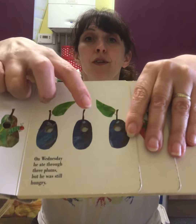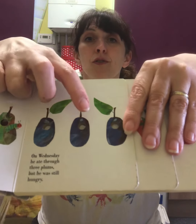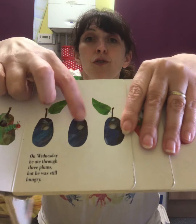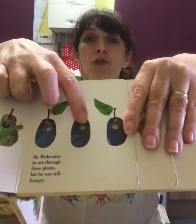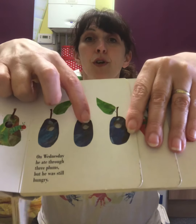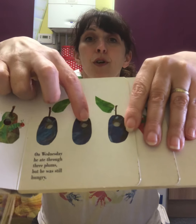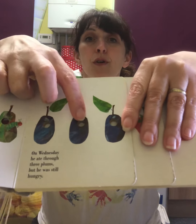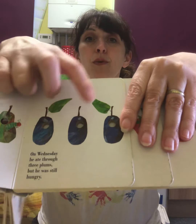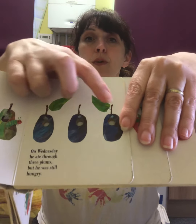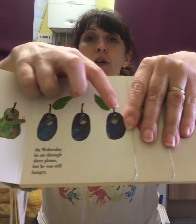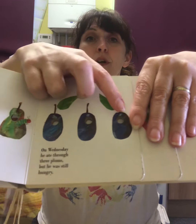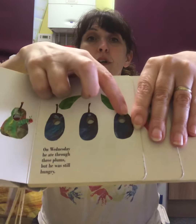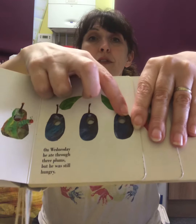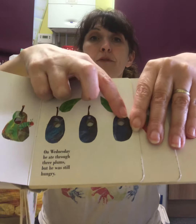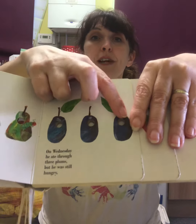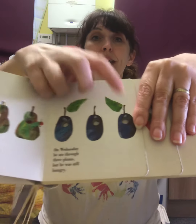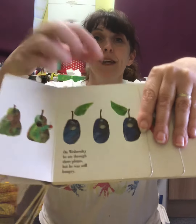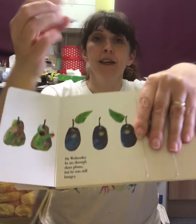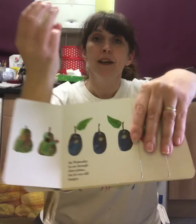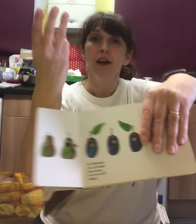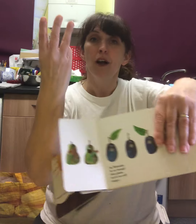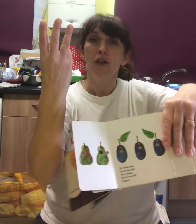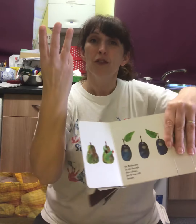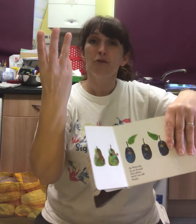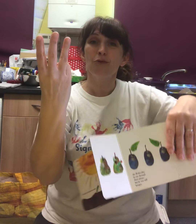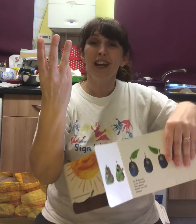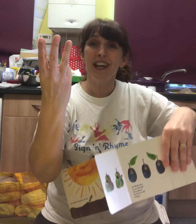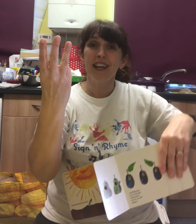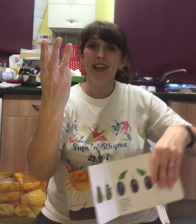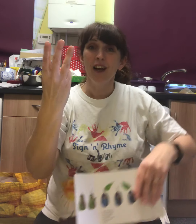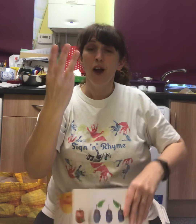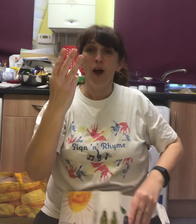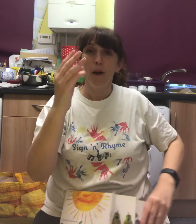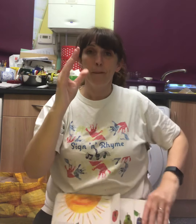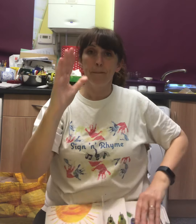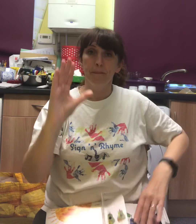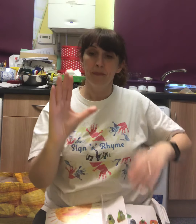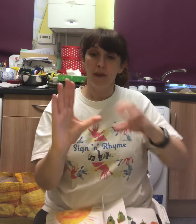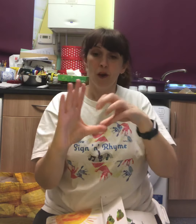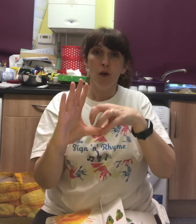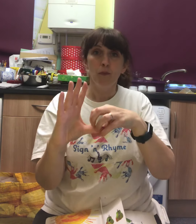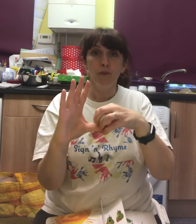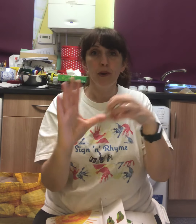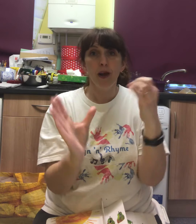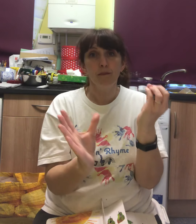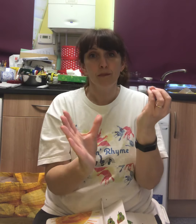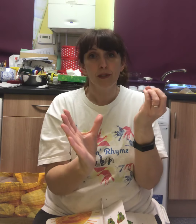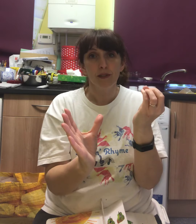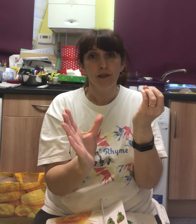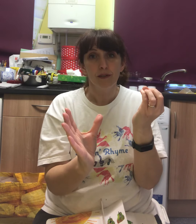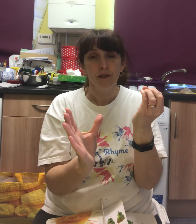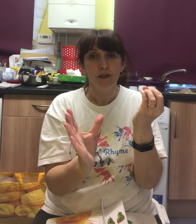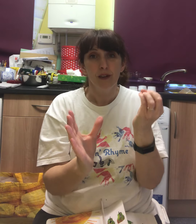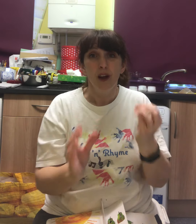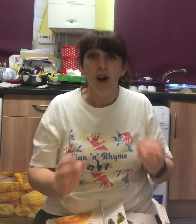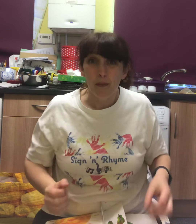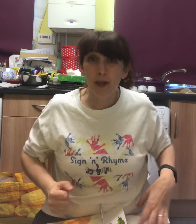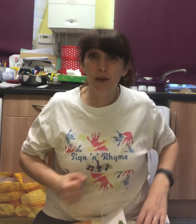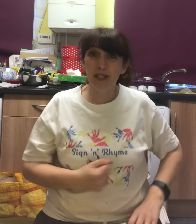two, three. Three, three plums. But he was